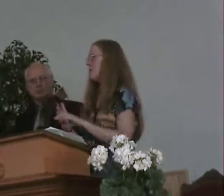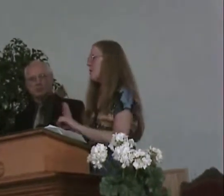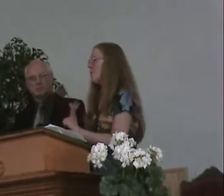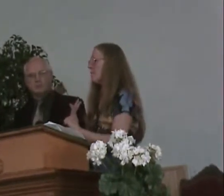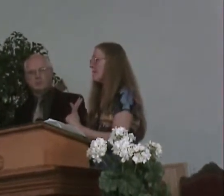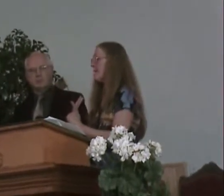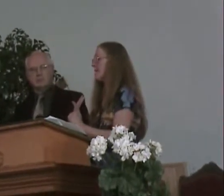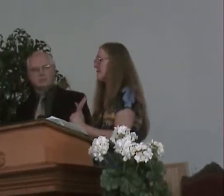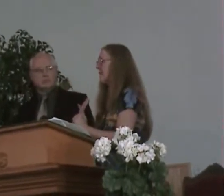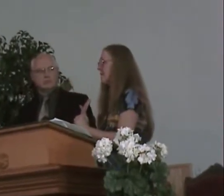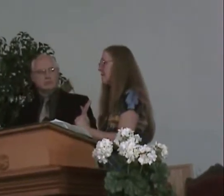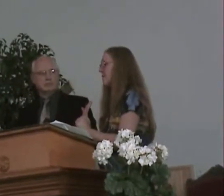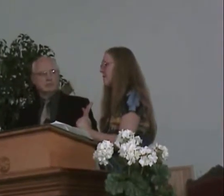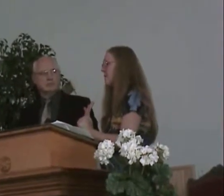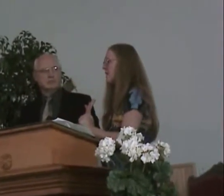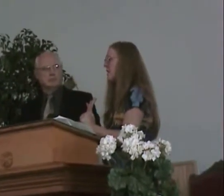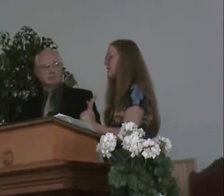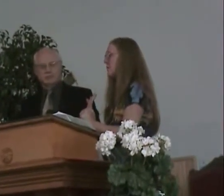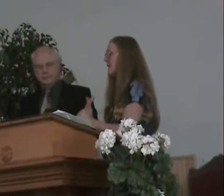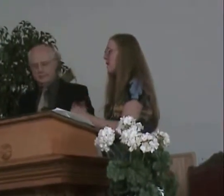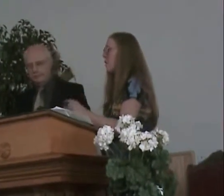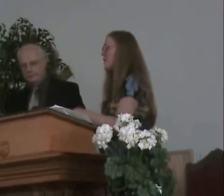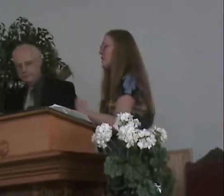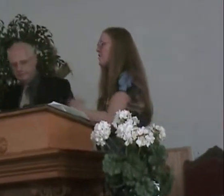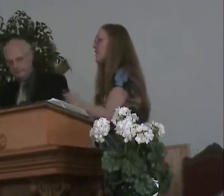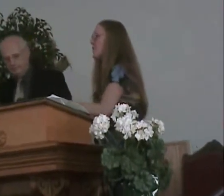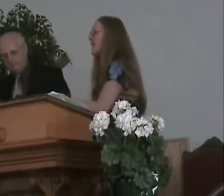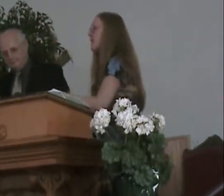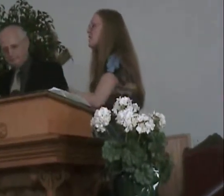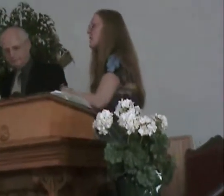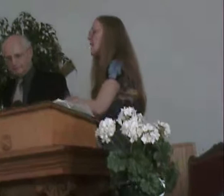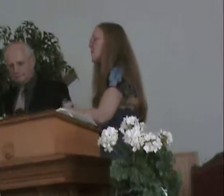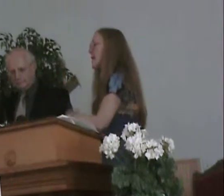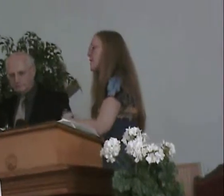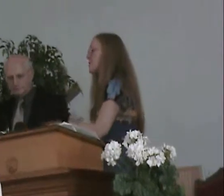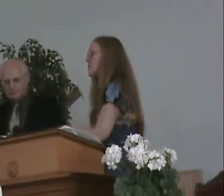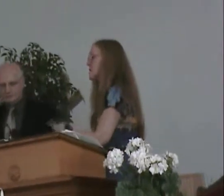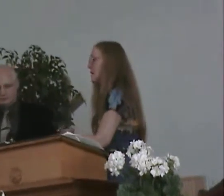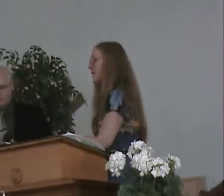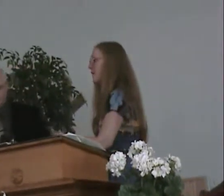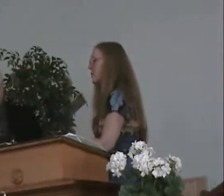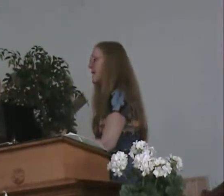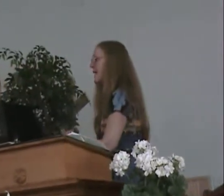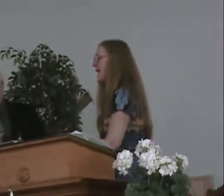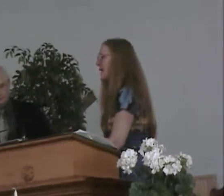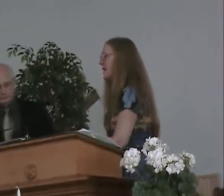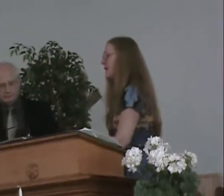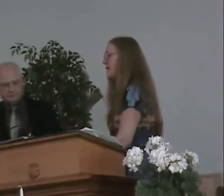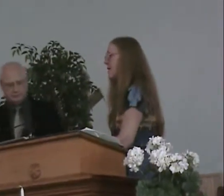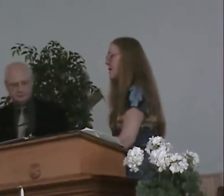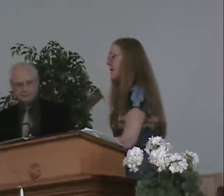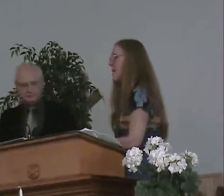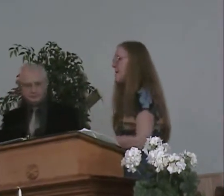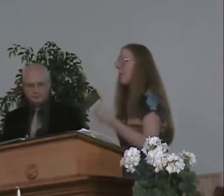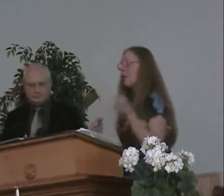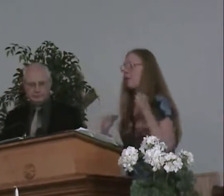Stores may be open early on the Sabbath, because we can only generate the generators for one day.